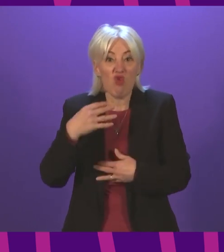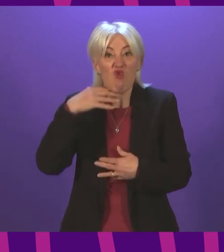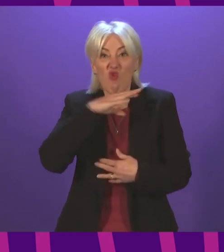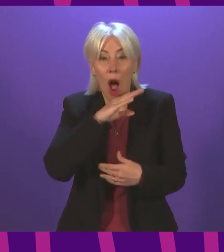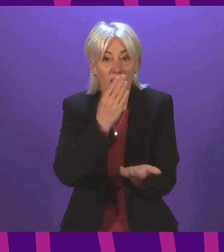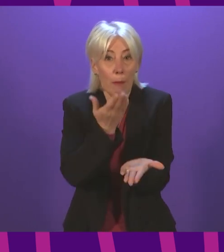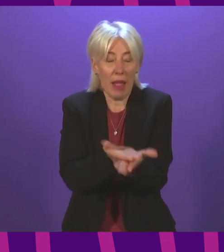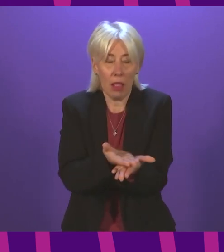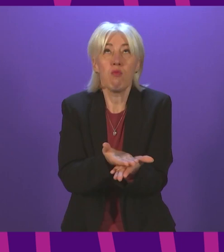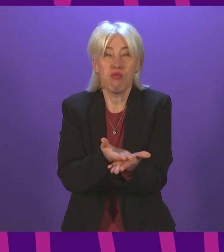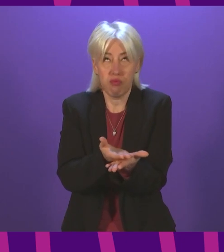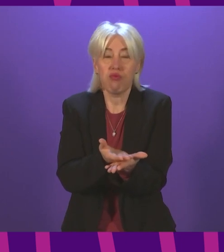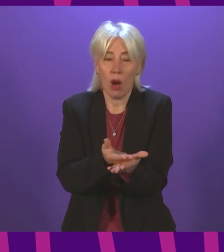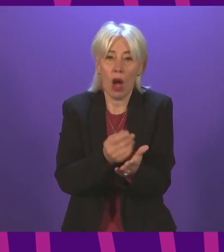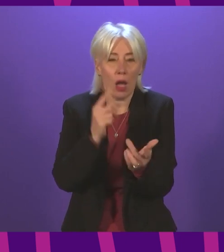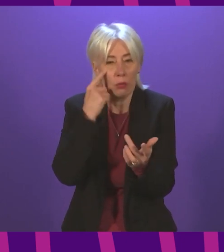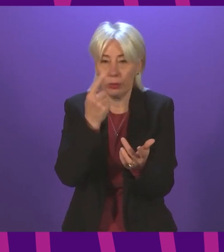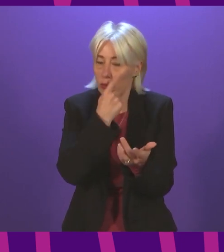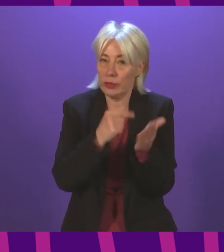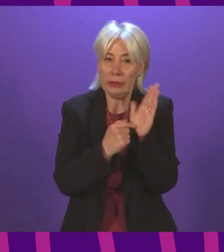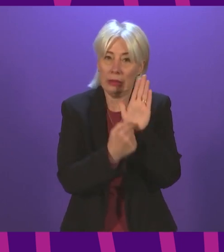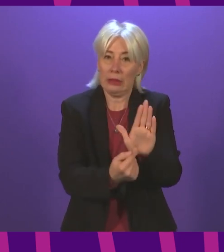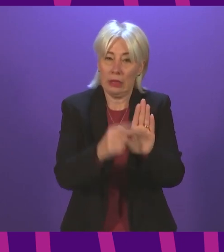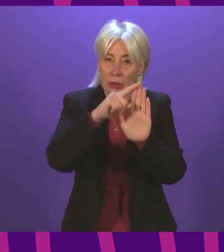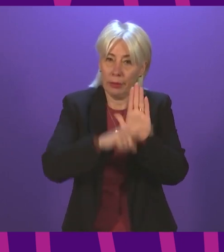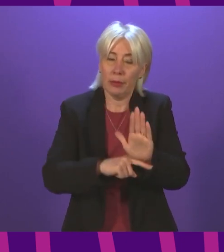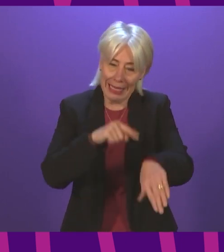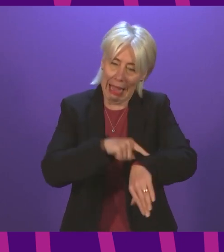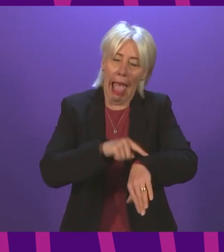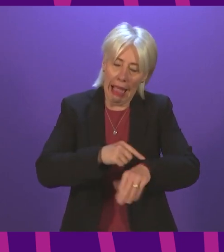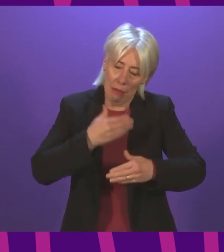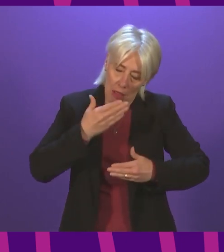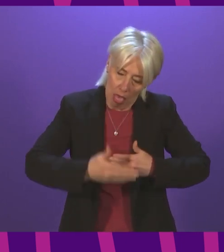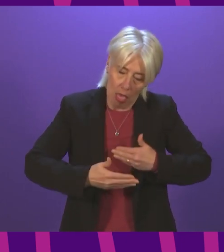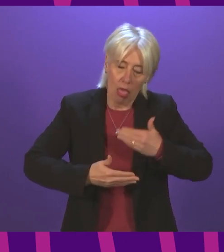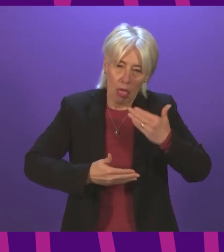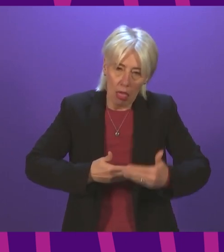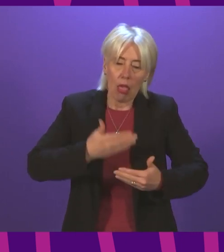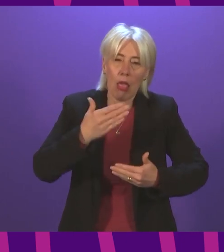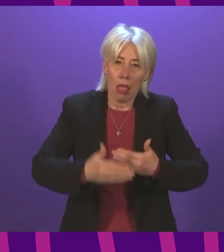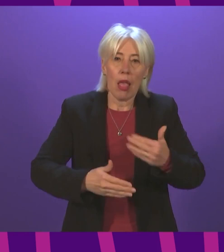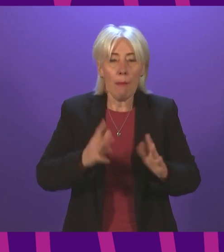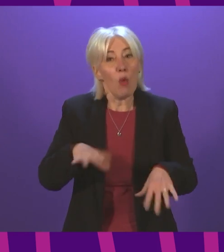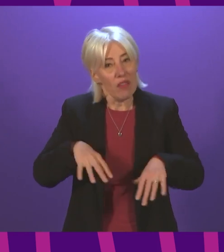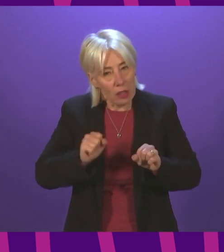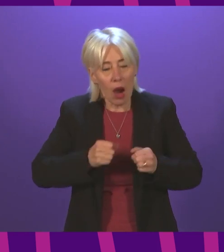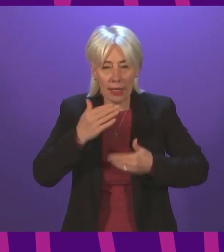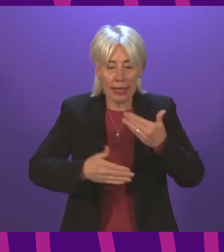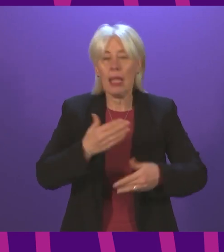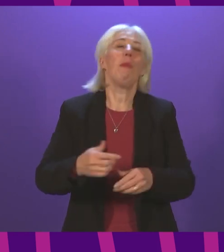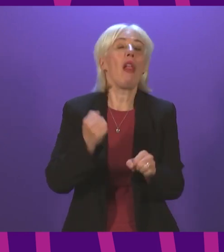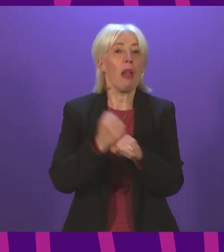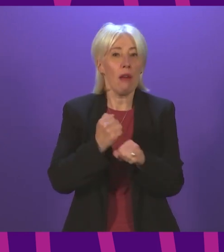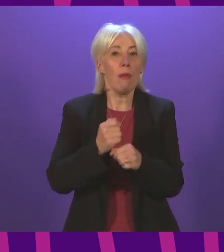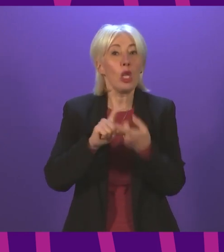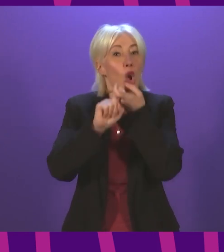parliament, that legislation takes time, that we are moving on with various things now. that's the commitment that the government has